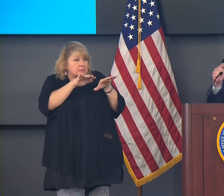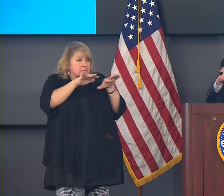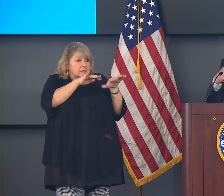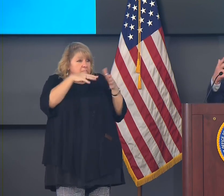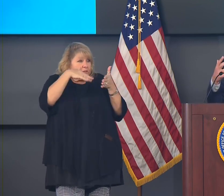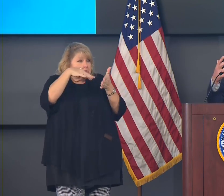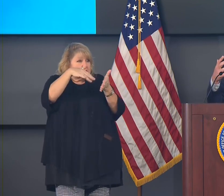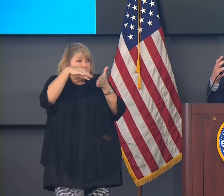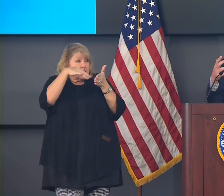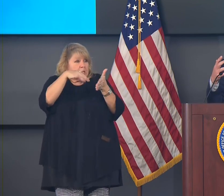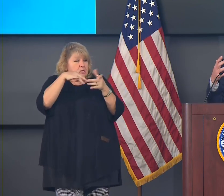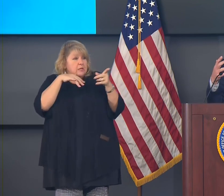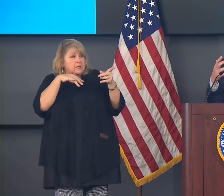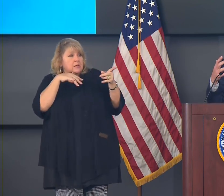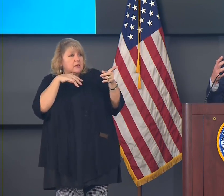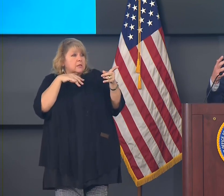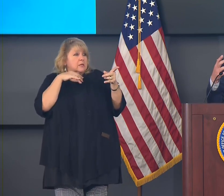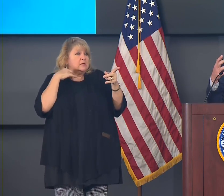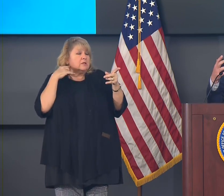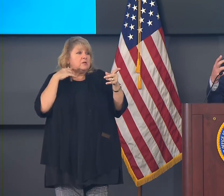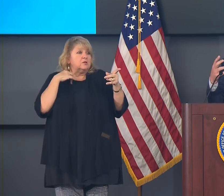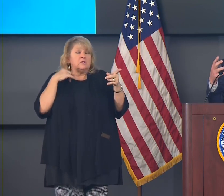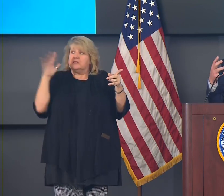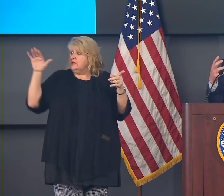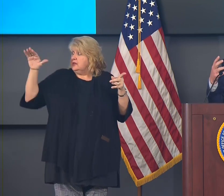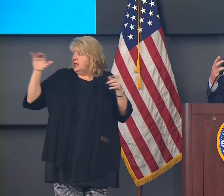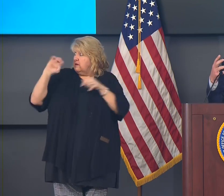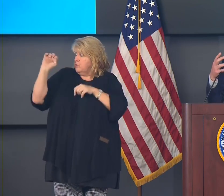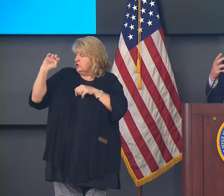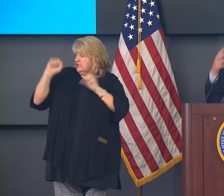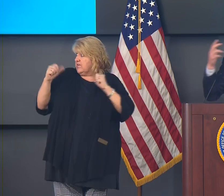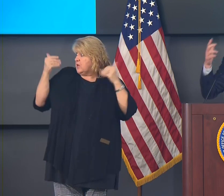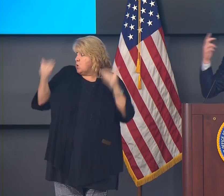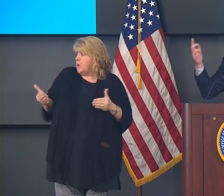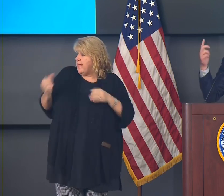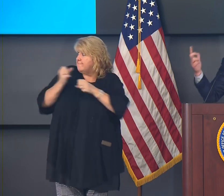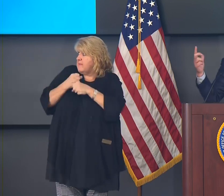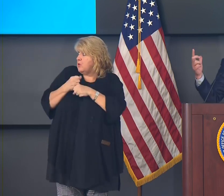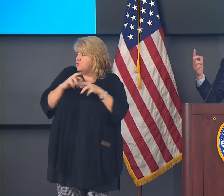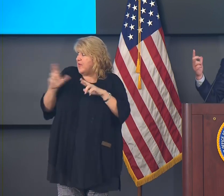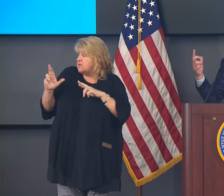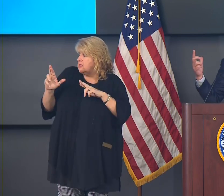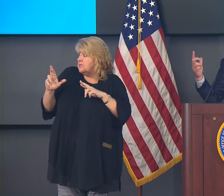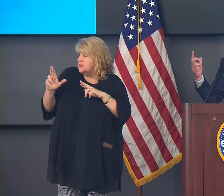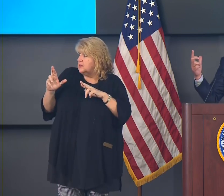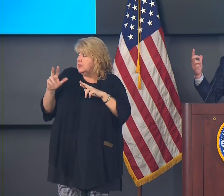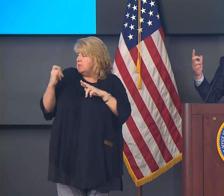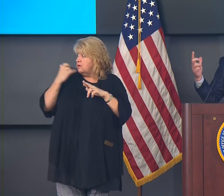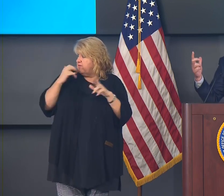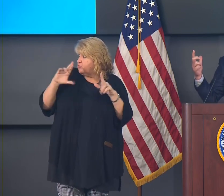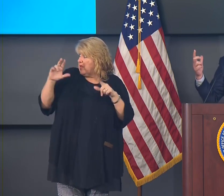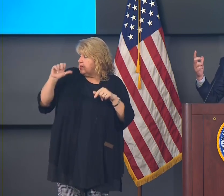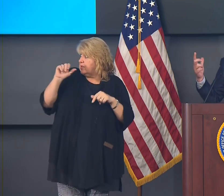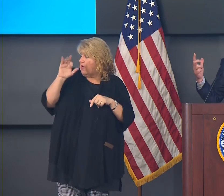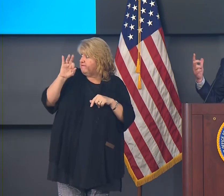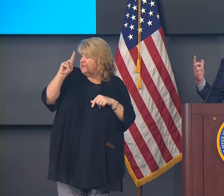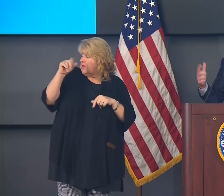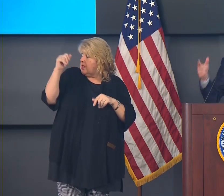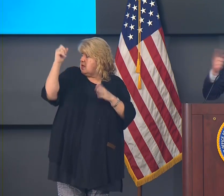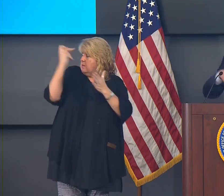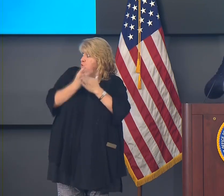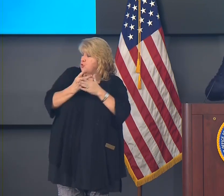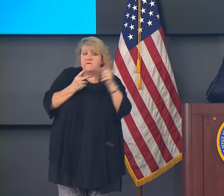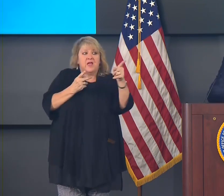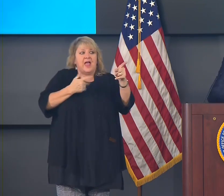trying to get the emergency use authorization. So that if that authorization comes, they've got vaccine to